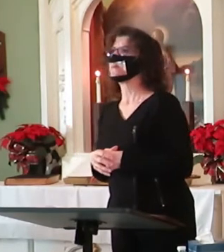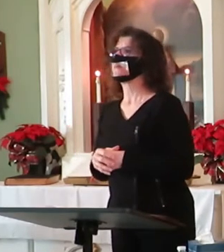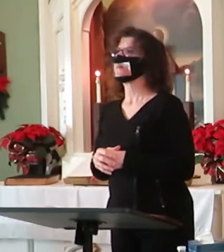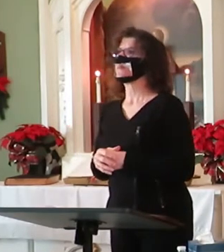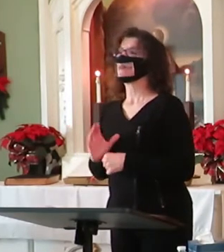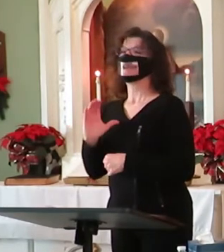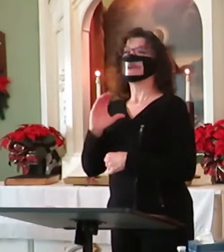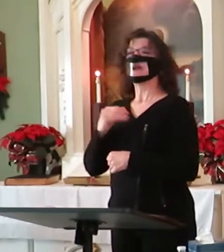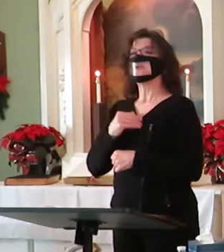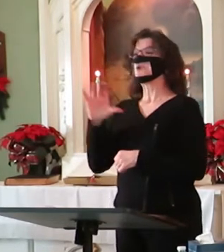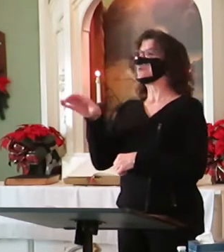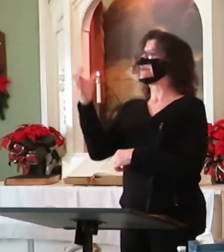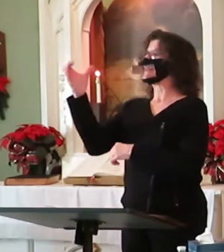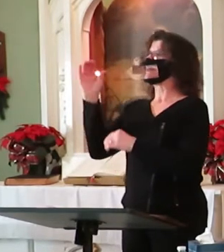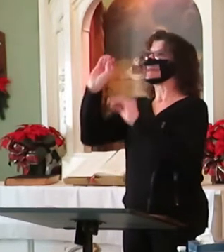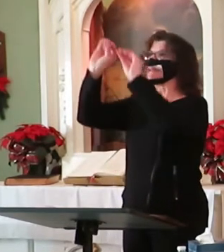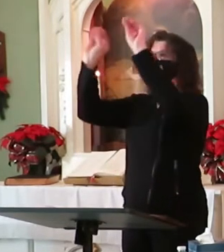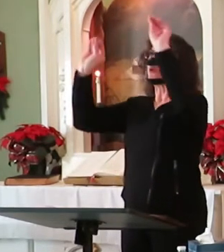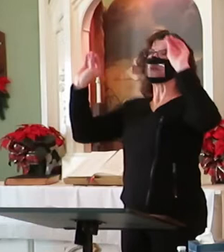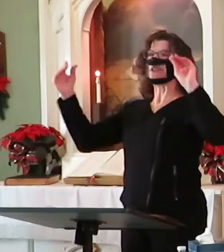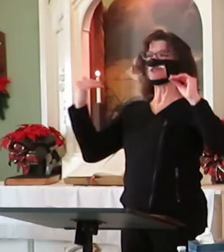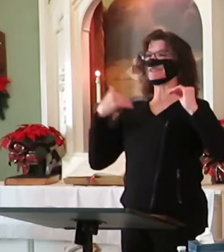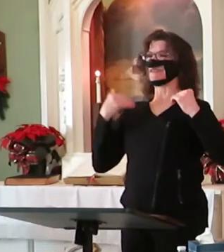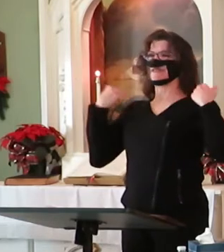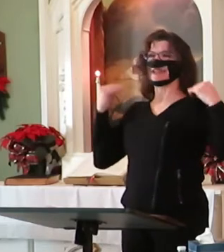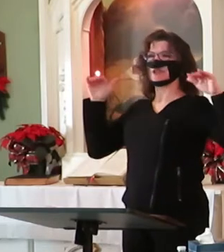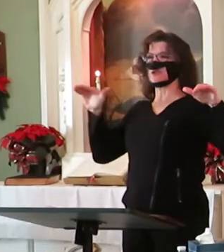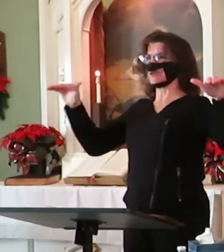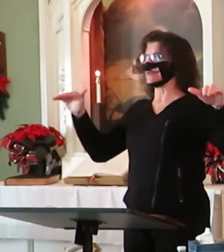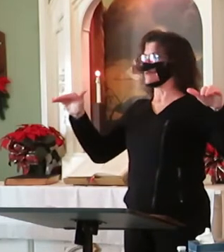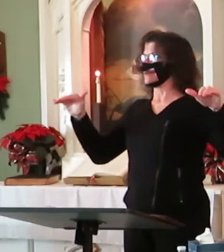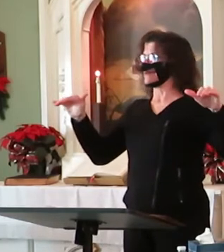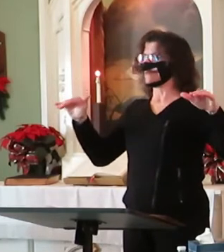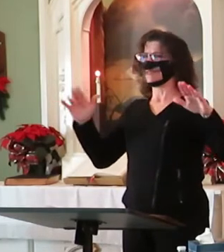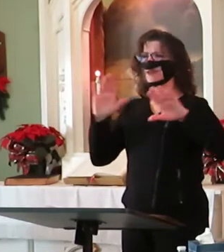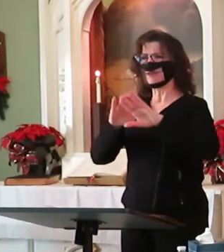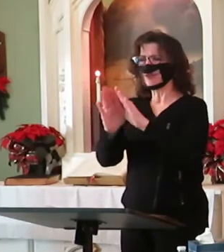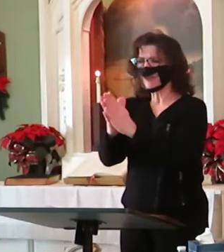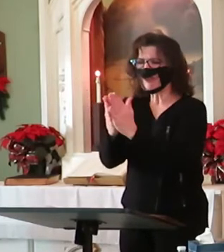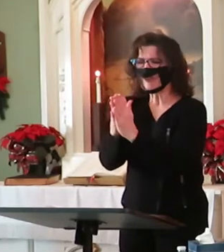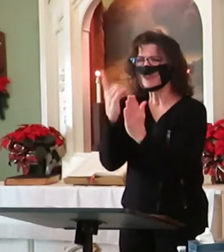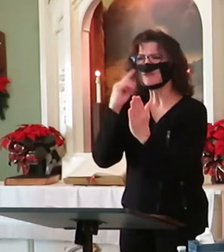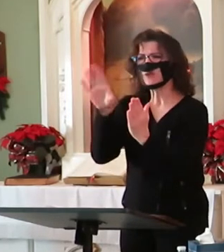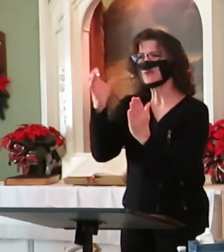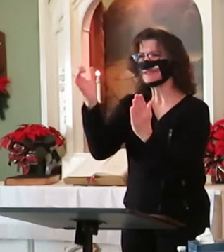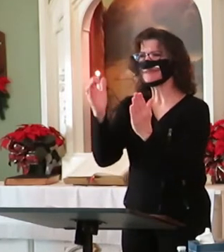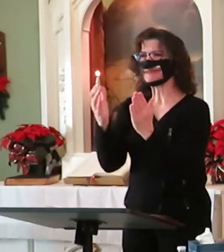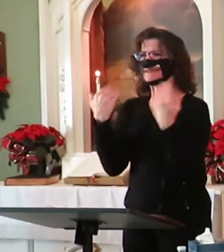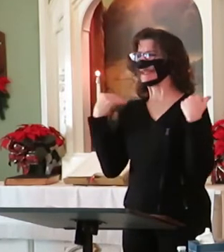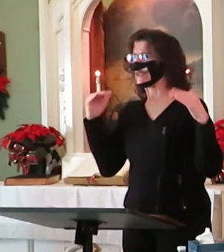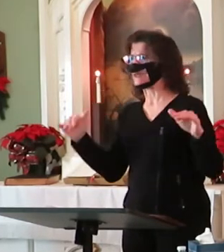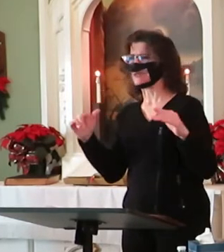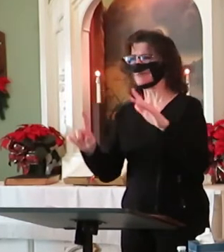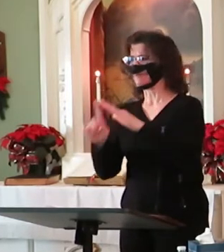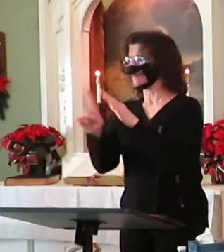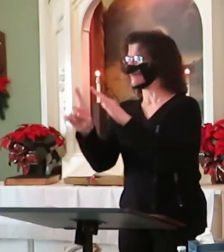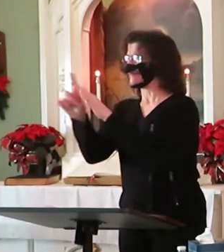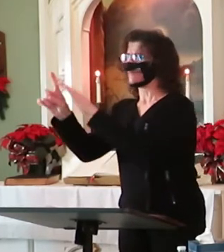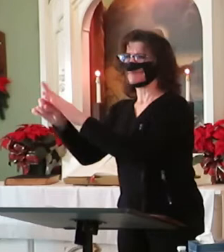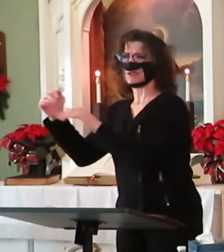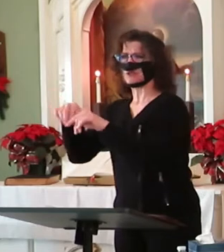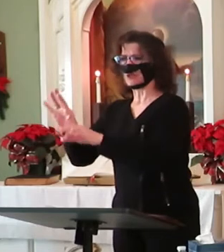have several angels around the house. Angels are all over Christmas cards, a part of many Christmas programs,